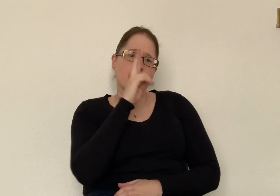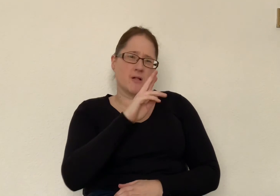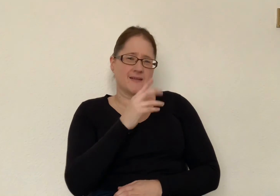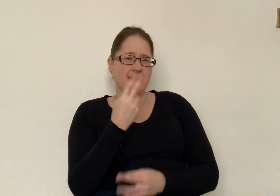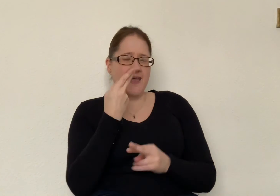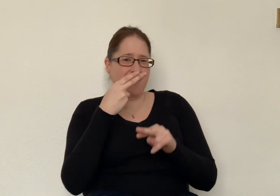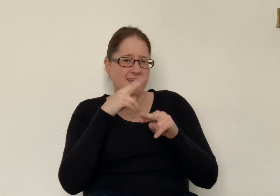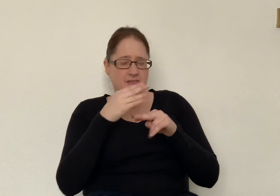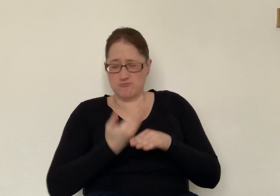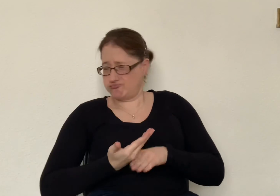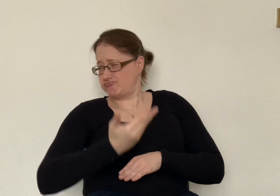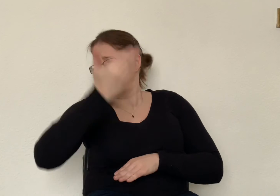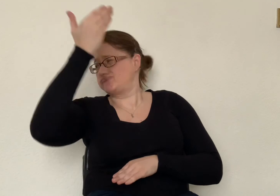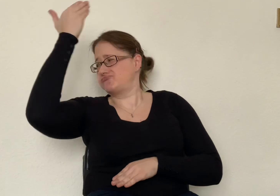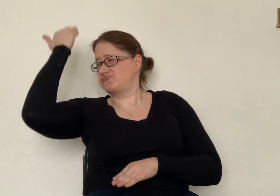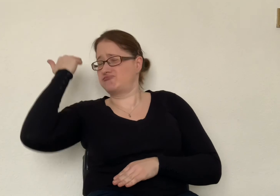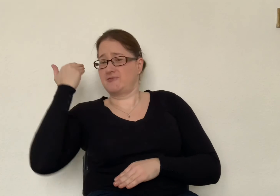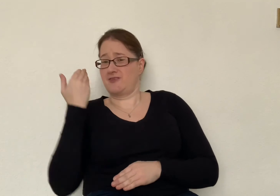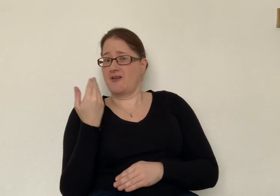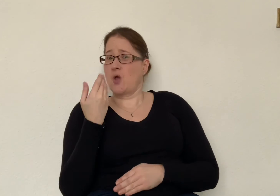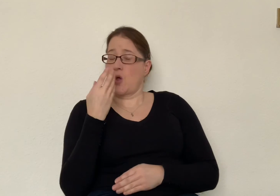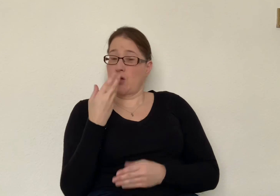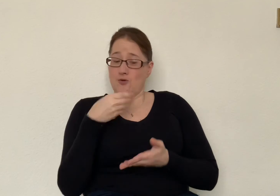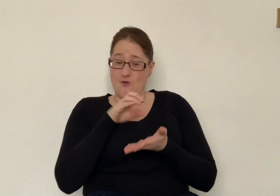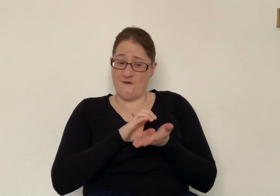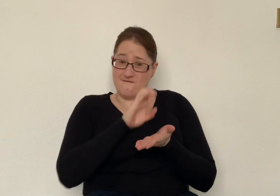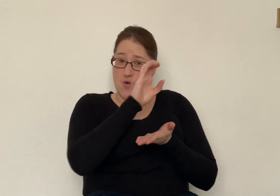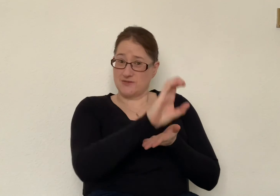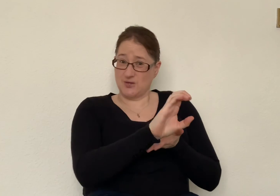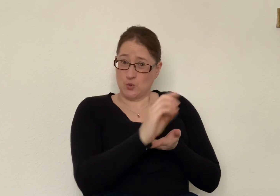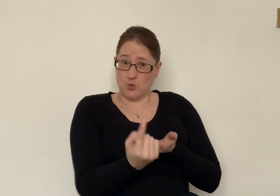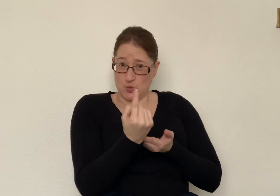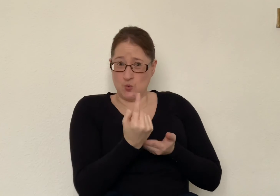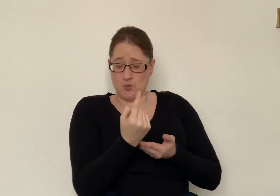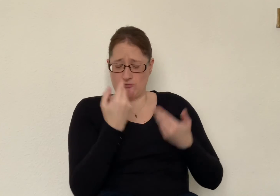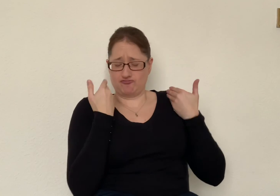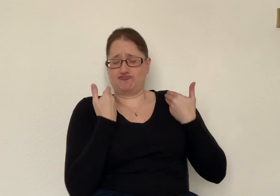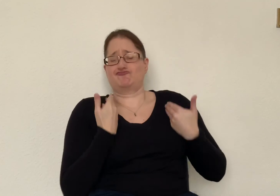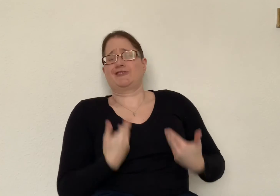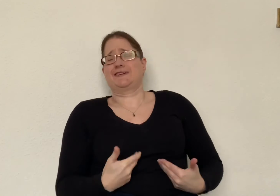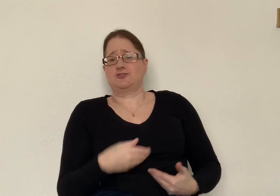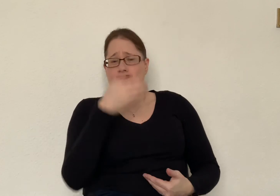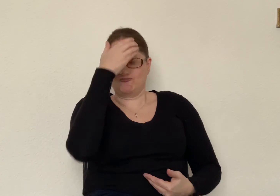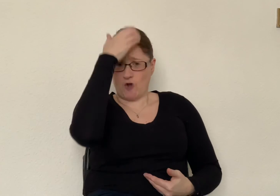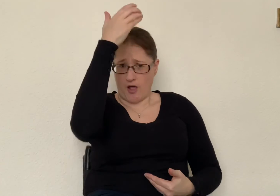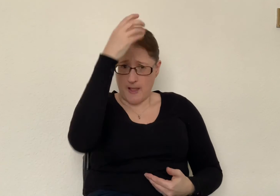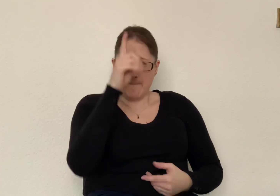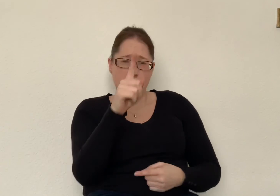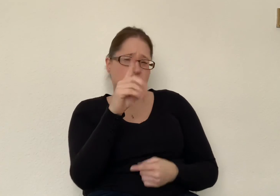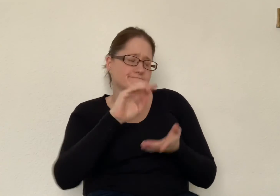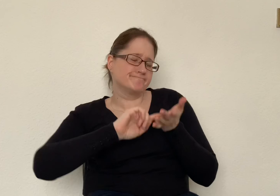only rich people such as royals could afford it but what does that purple represent